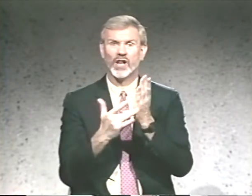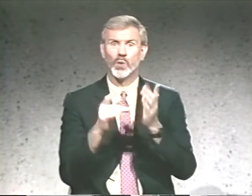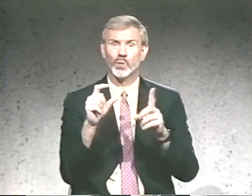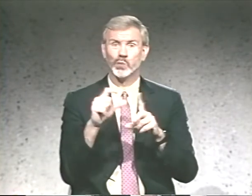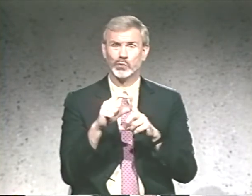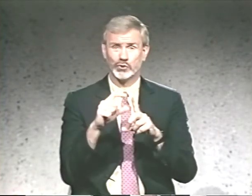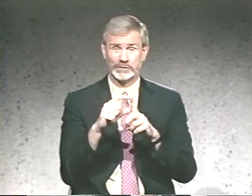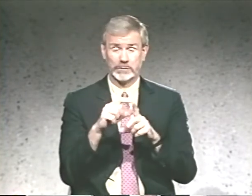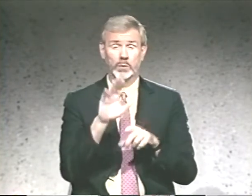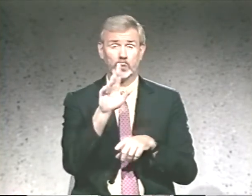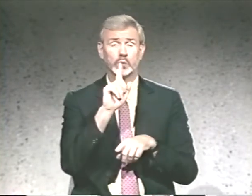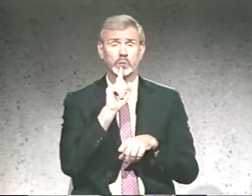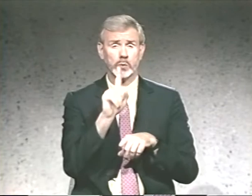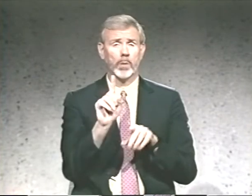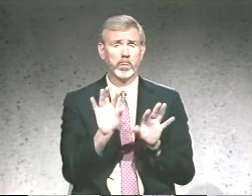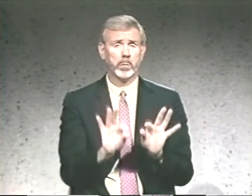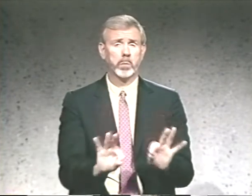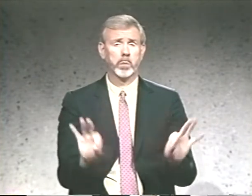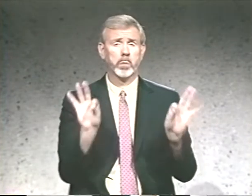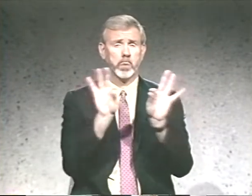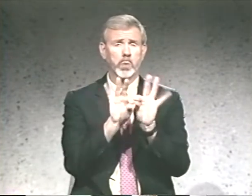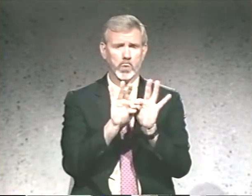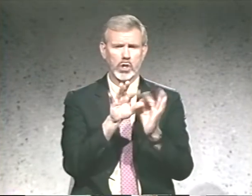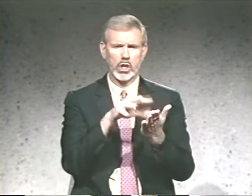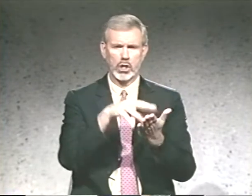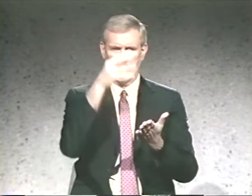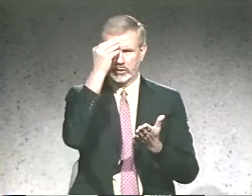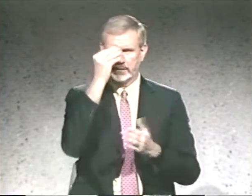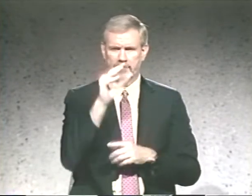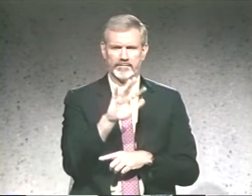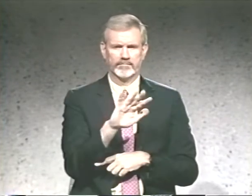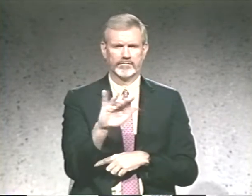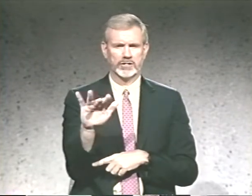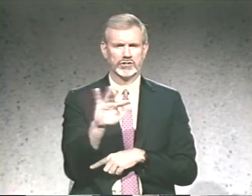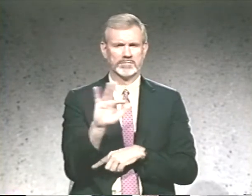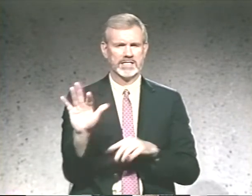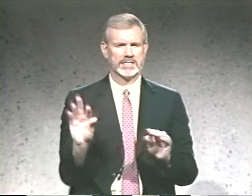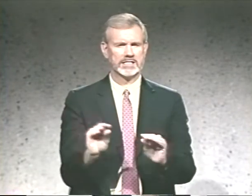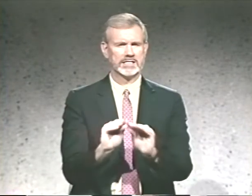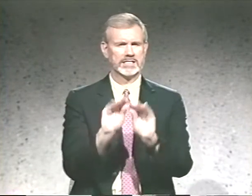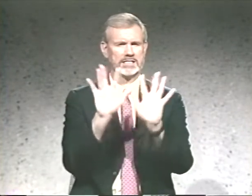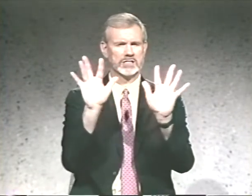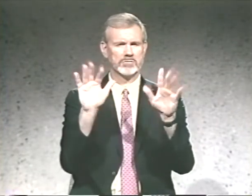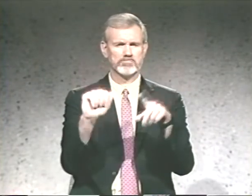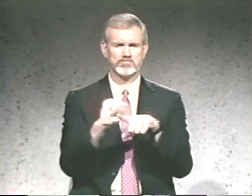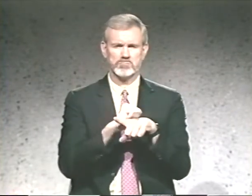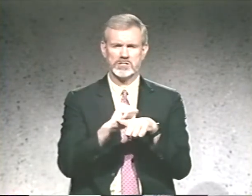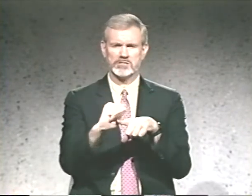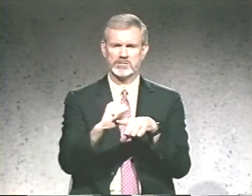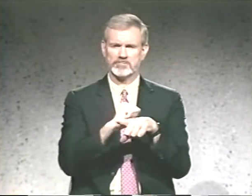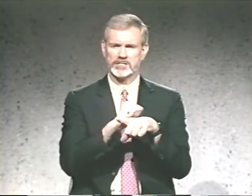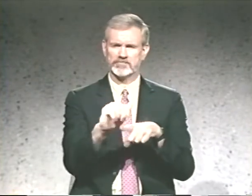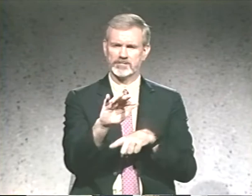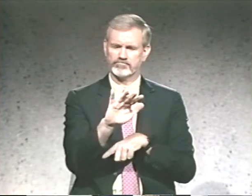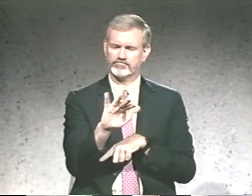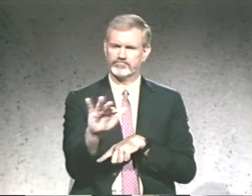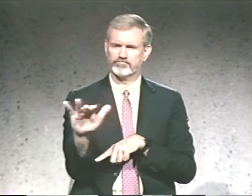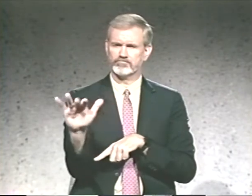words. It's important to learn to fingerspell clearly, practicing until fluent.